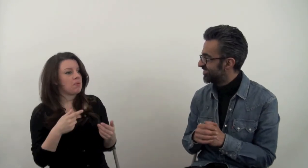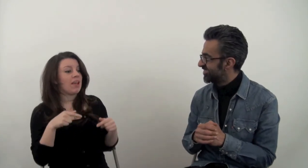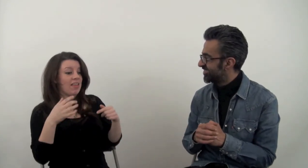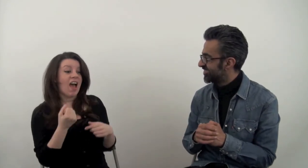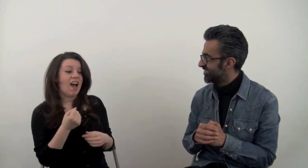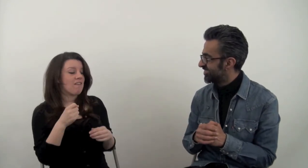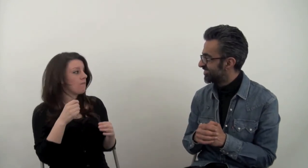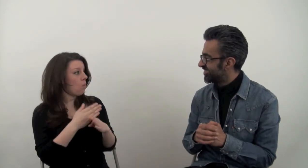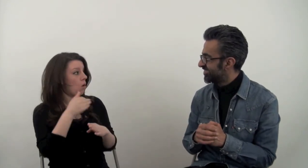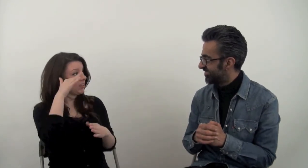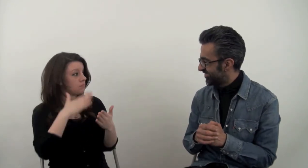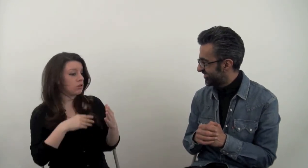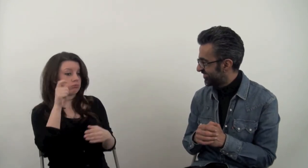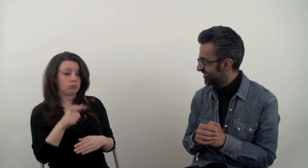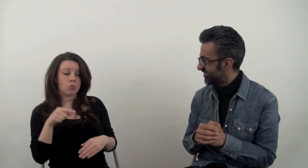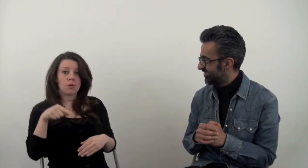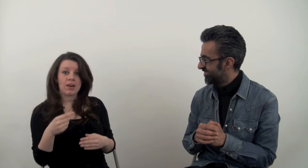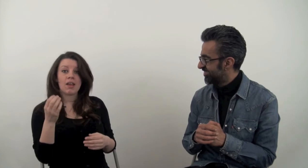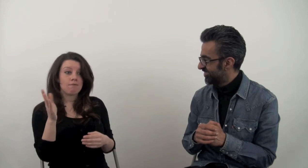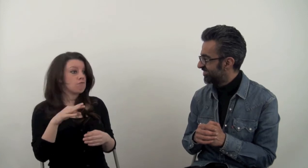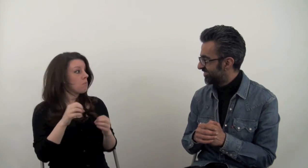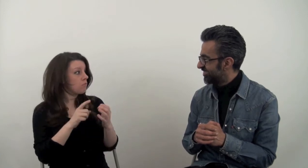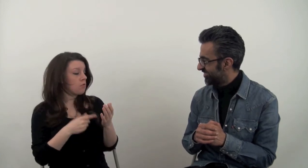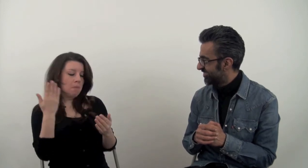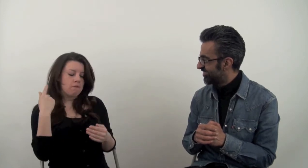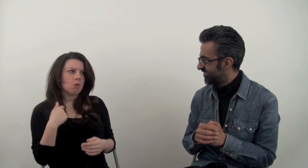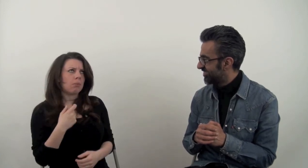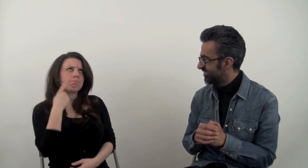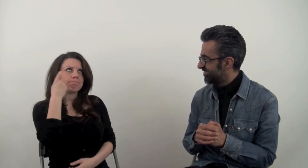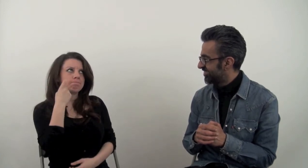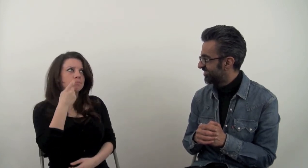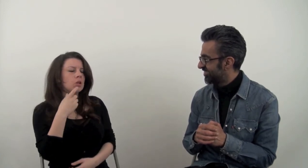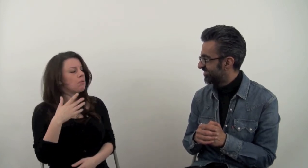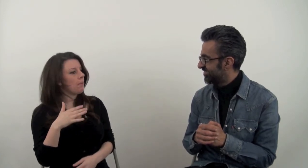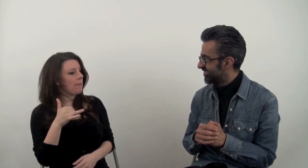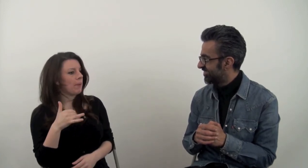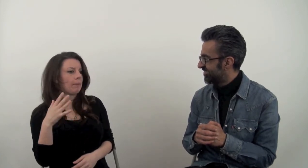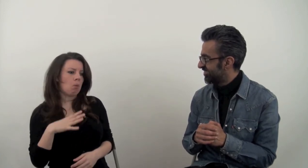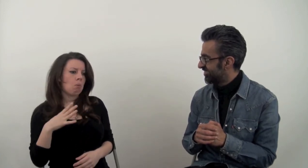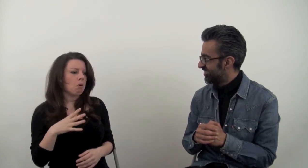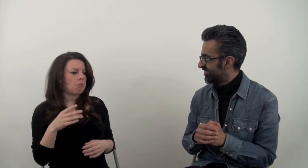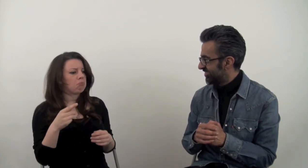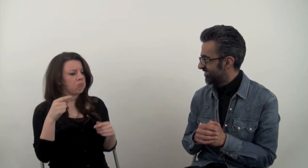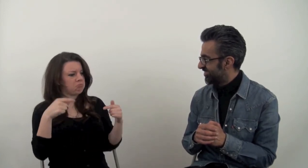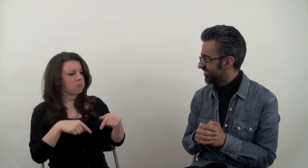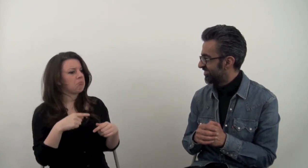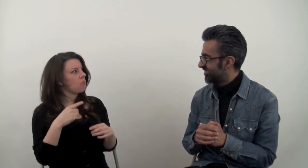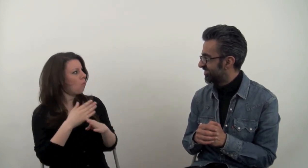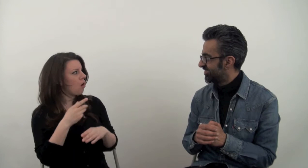and he explained to me that they have had a work experience student from Bristol before. So I thought maybe that would be where I'd want to do my